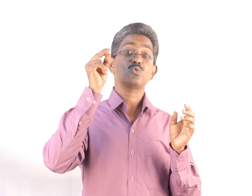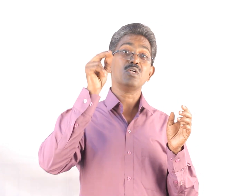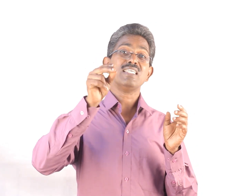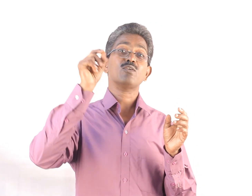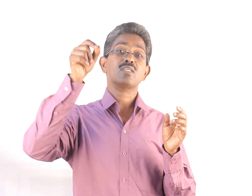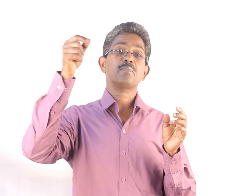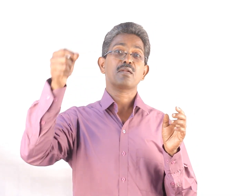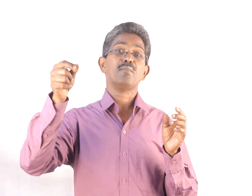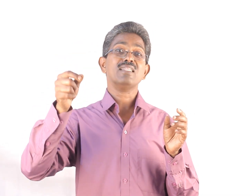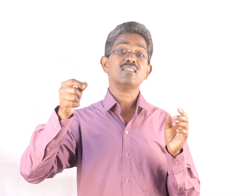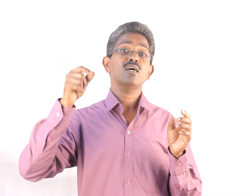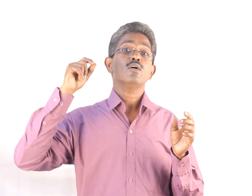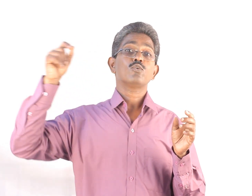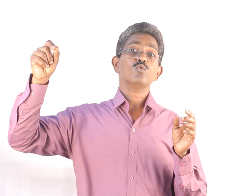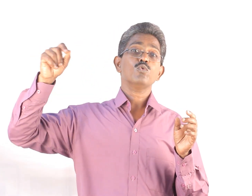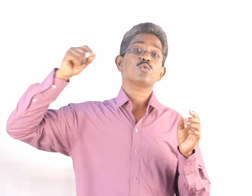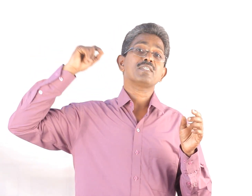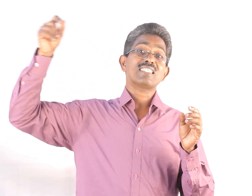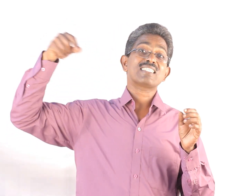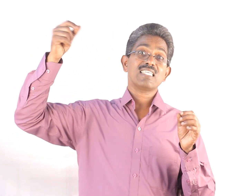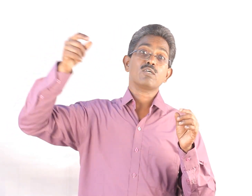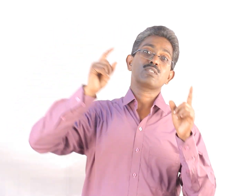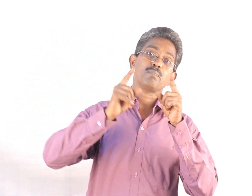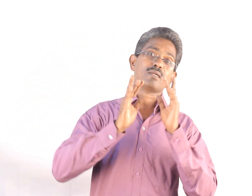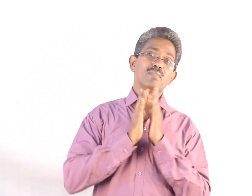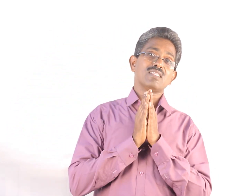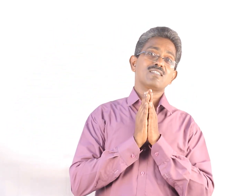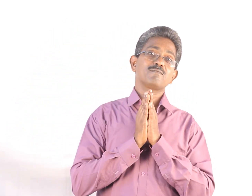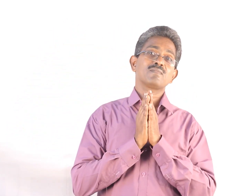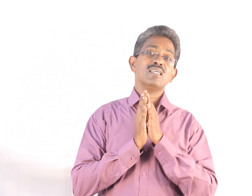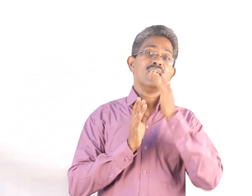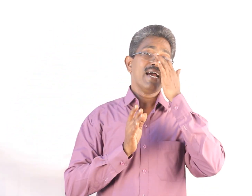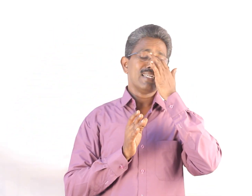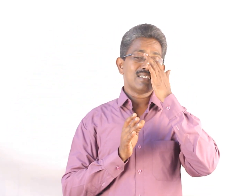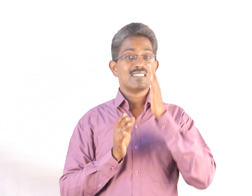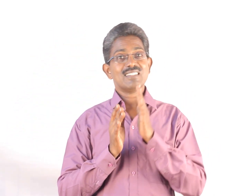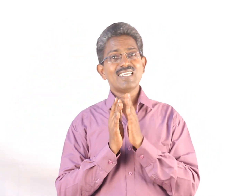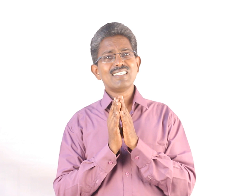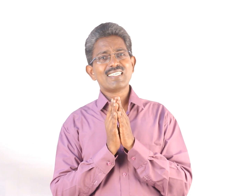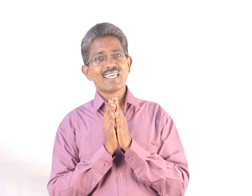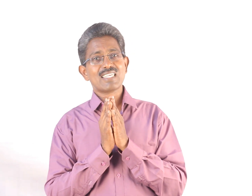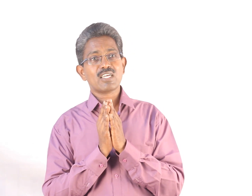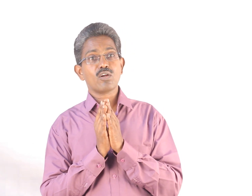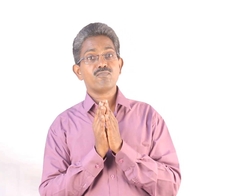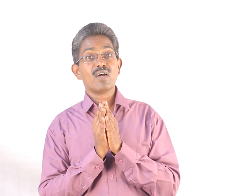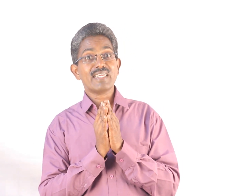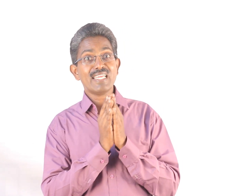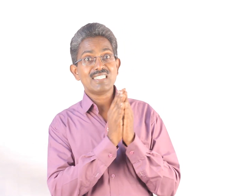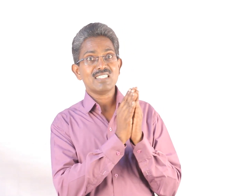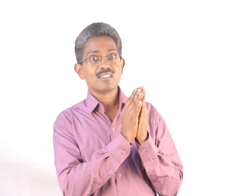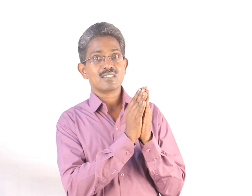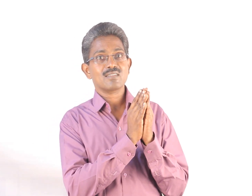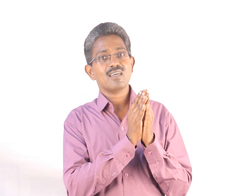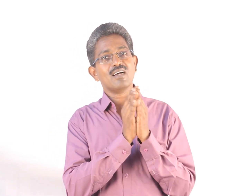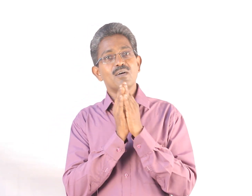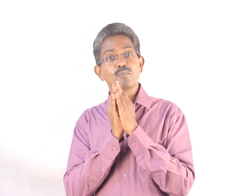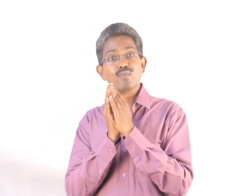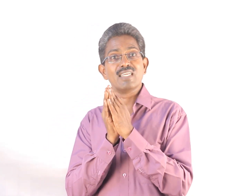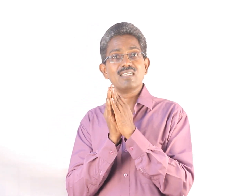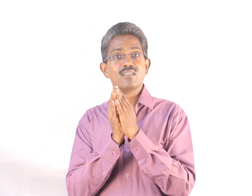20,000 per month to rupees 60,000 per month. And there is a track record of IITs provided